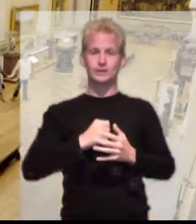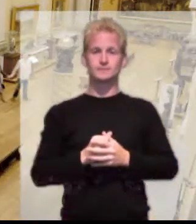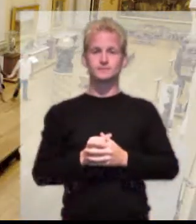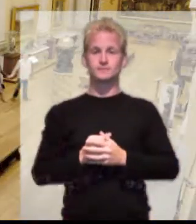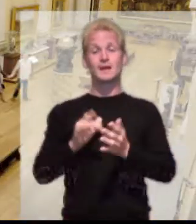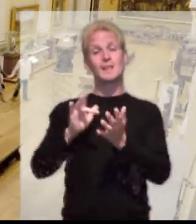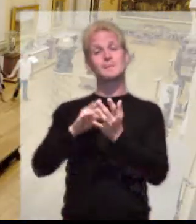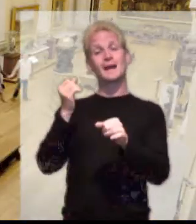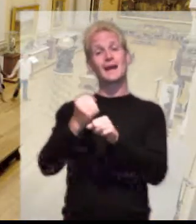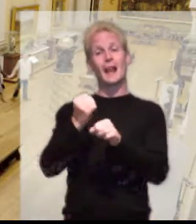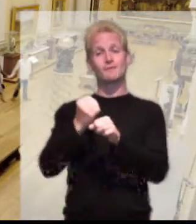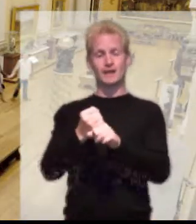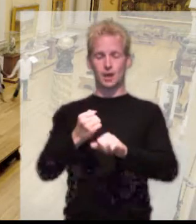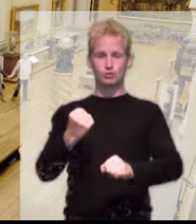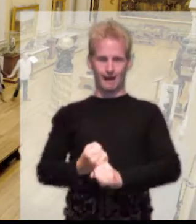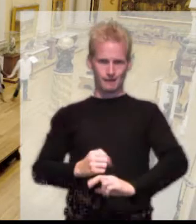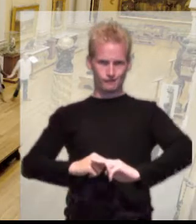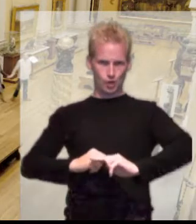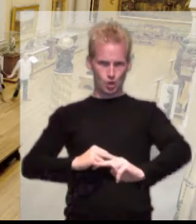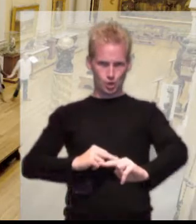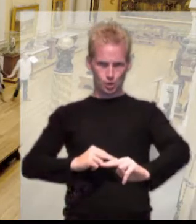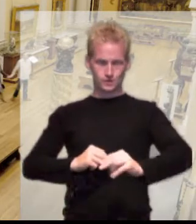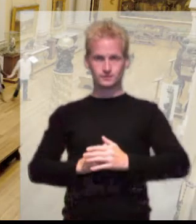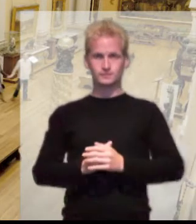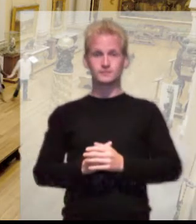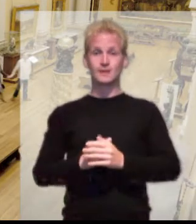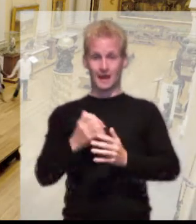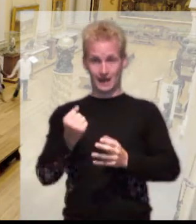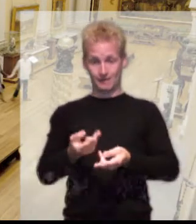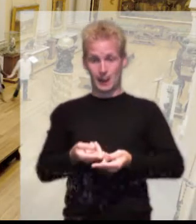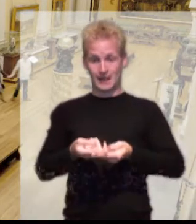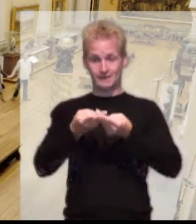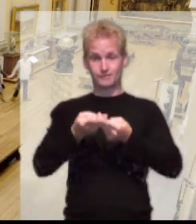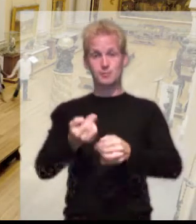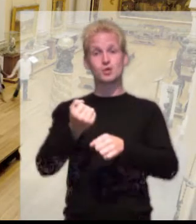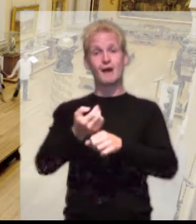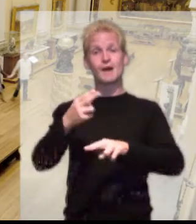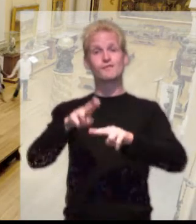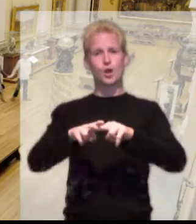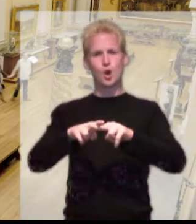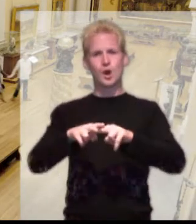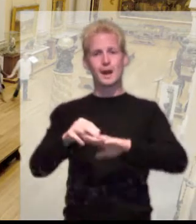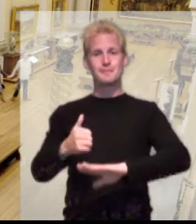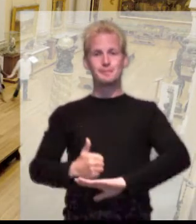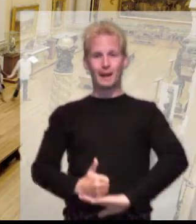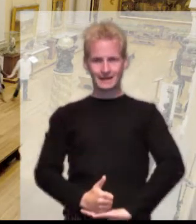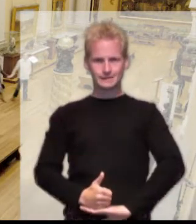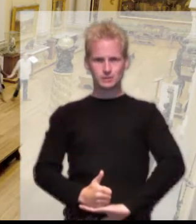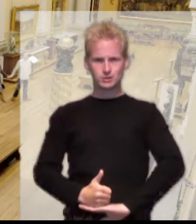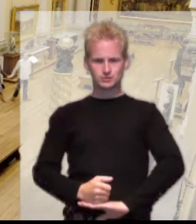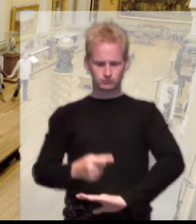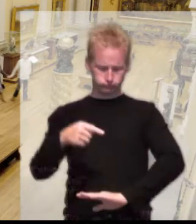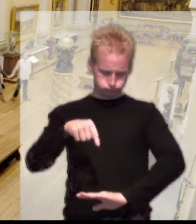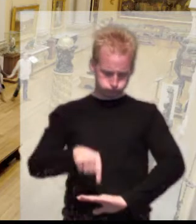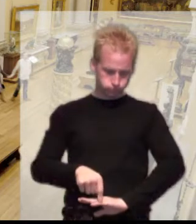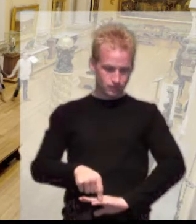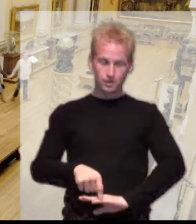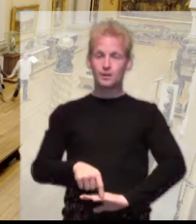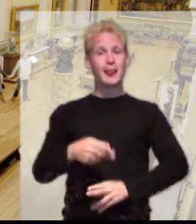galleries are on the ground floor. There is a lift between the ground floor and the basement. There is no lift access